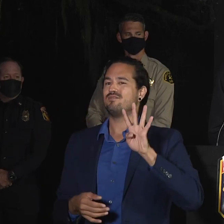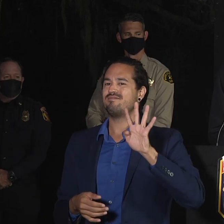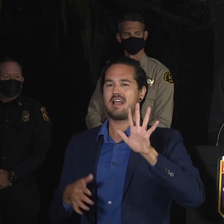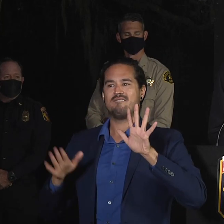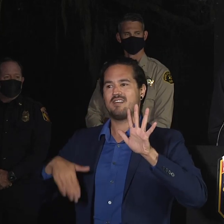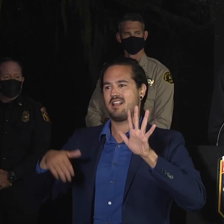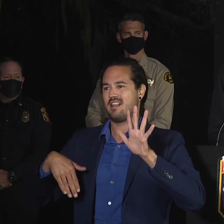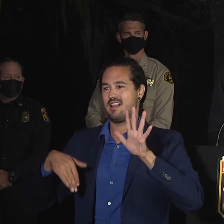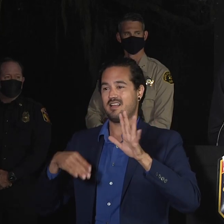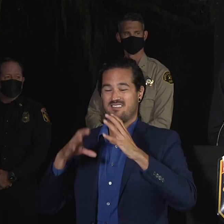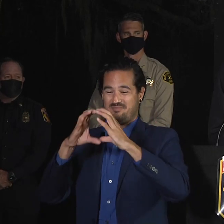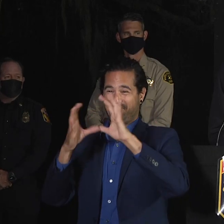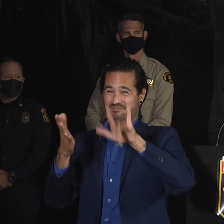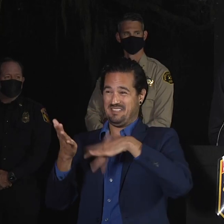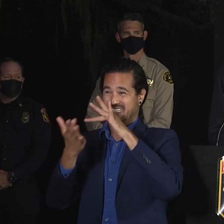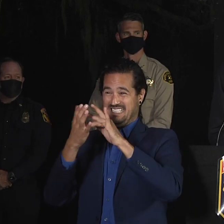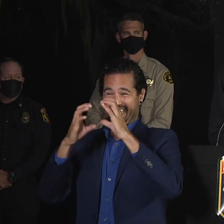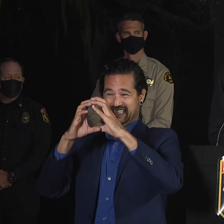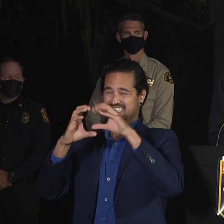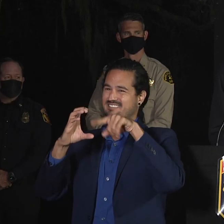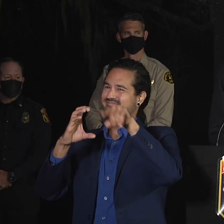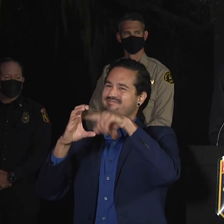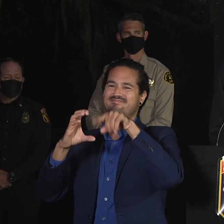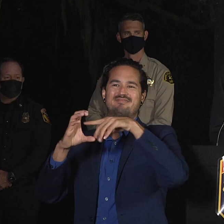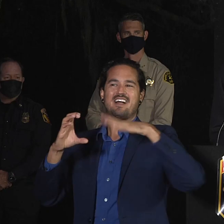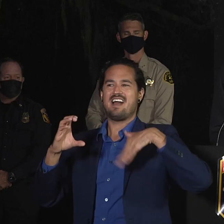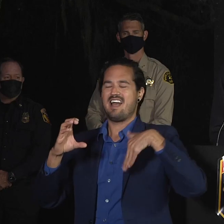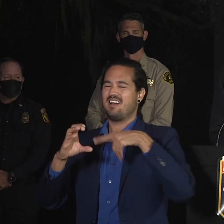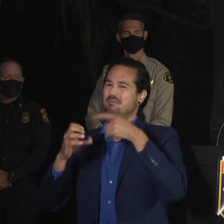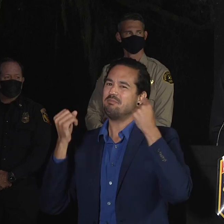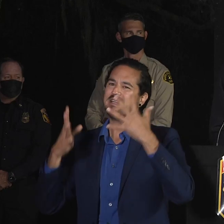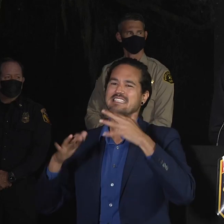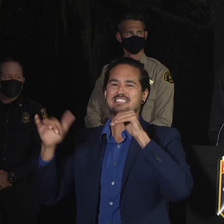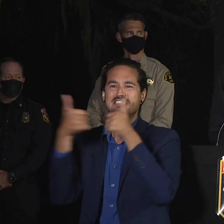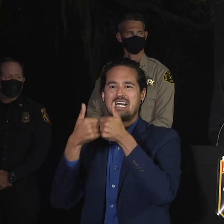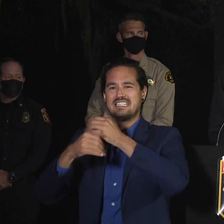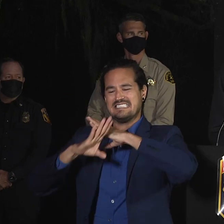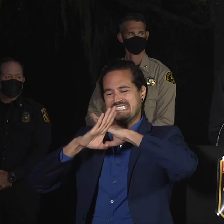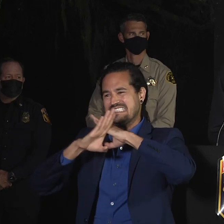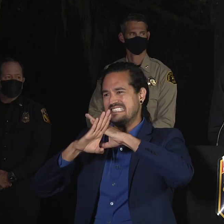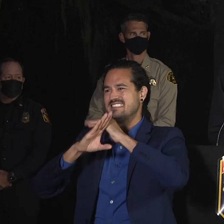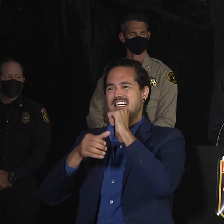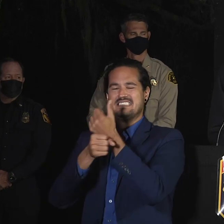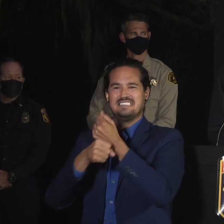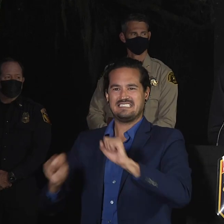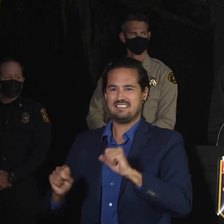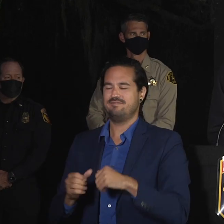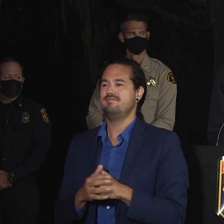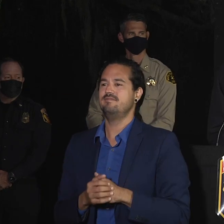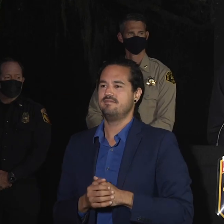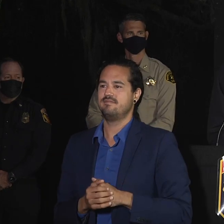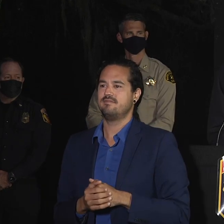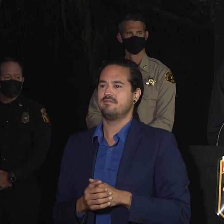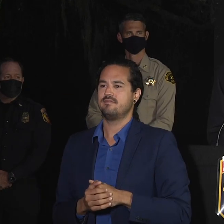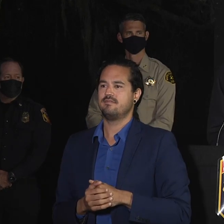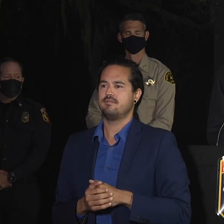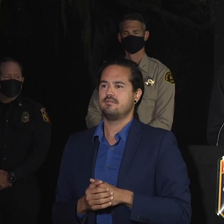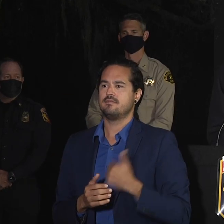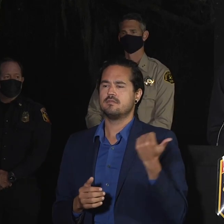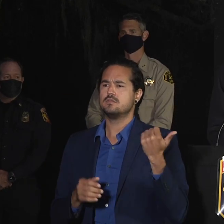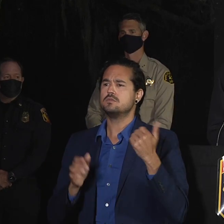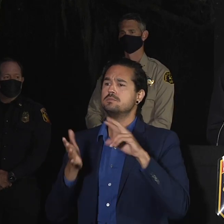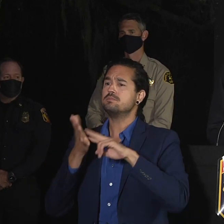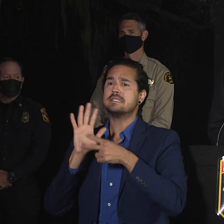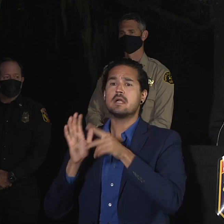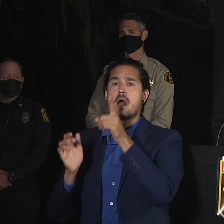are down, and kind of the conditions that they're facing. So it's not new homes burning yesterday, it's just counting the homes? Correct.